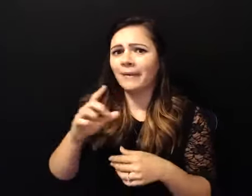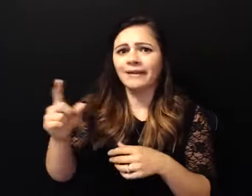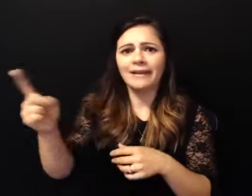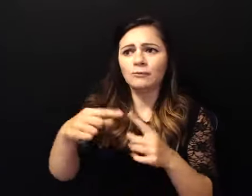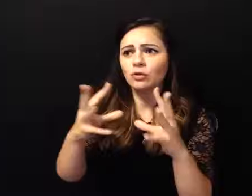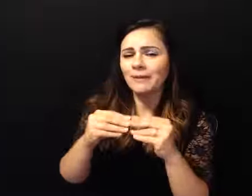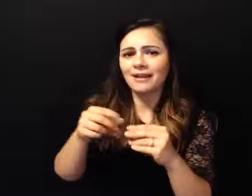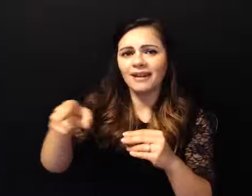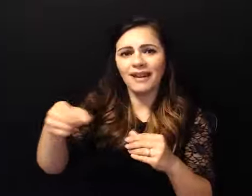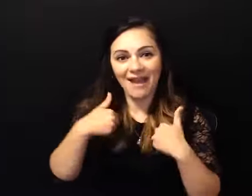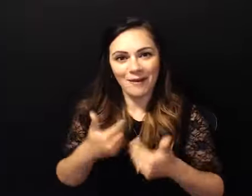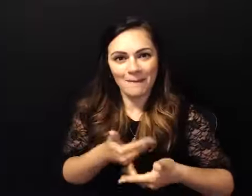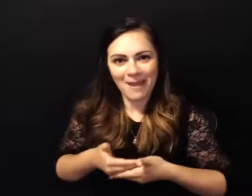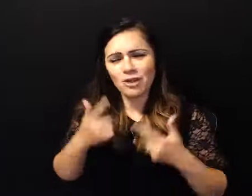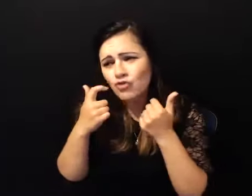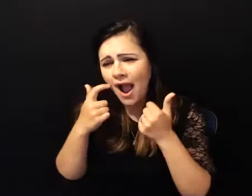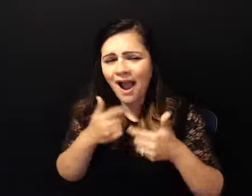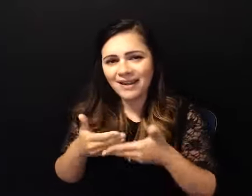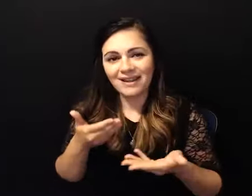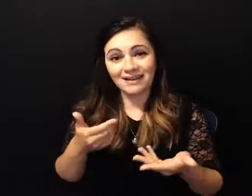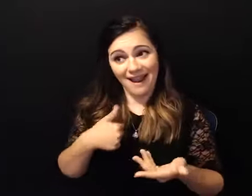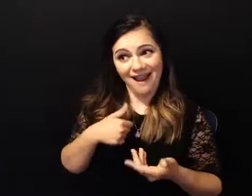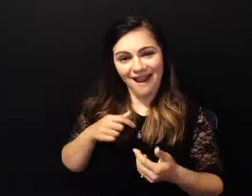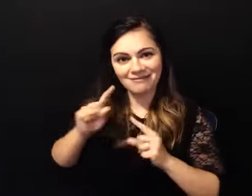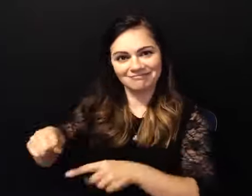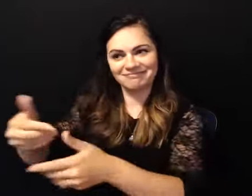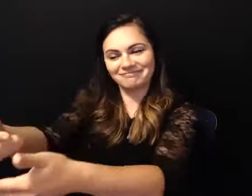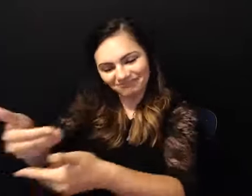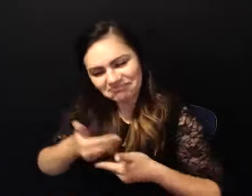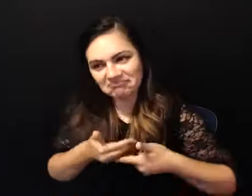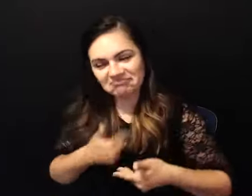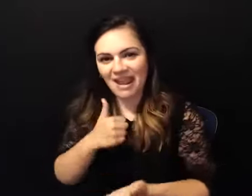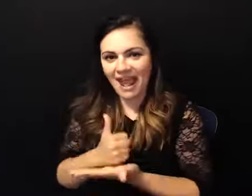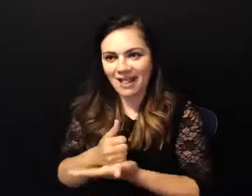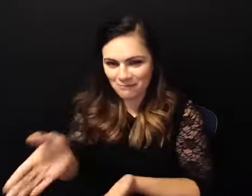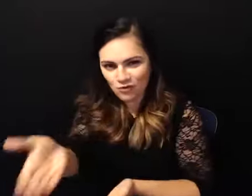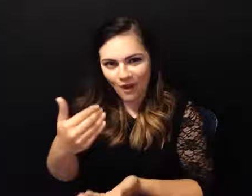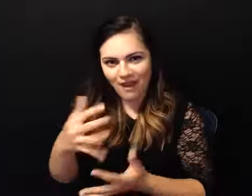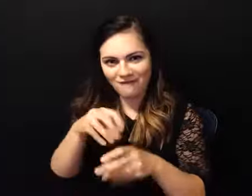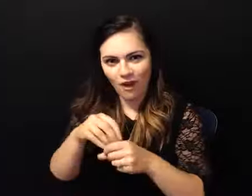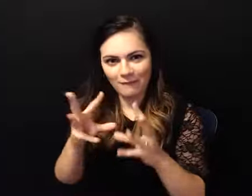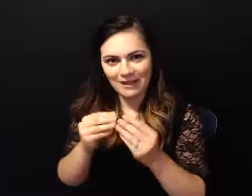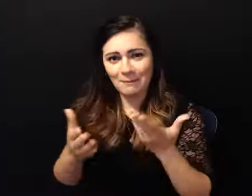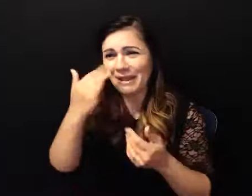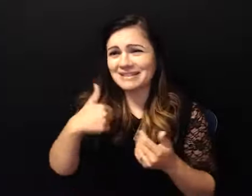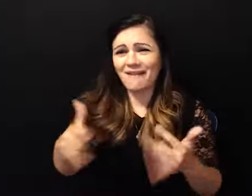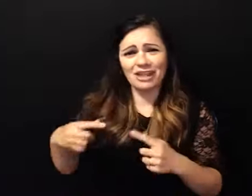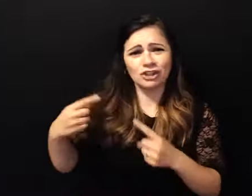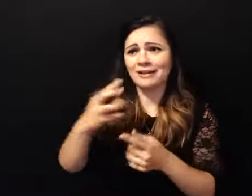hold that baby and rock that baby and enjoy it because i got to six meetings this week and maybe this was her first one you know you showed me how to do